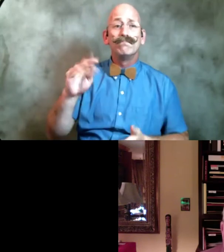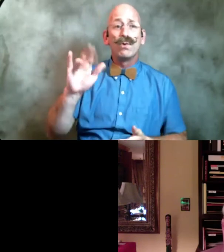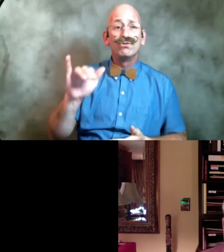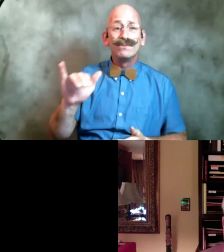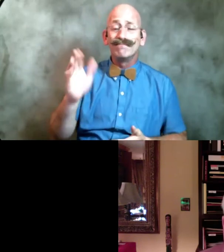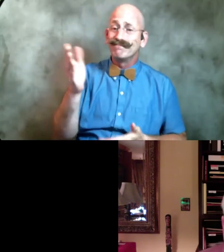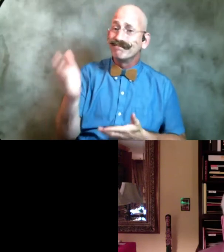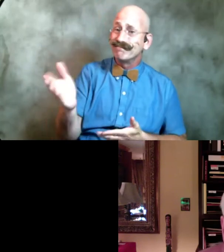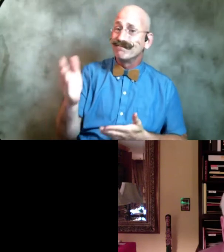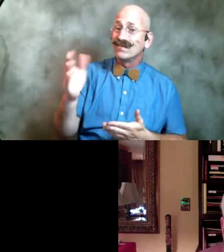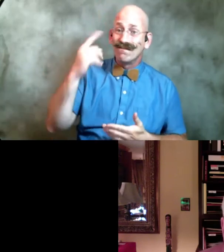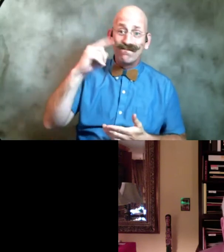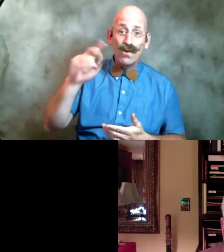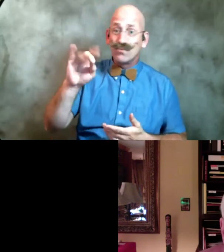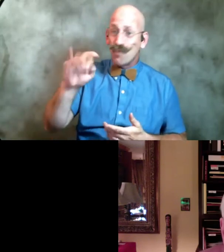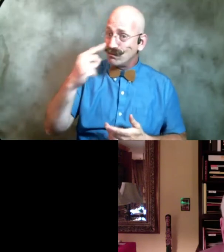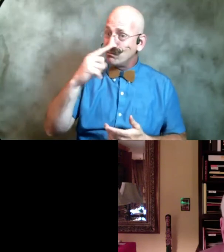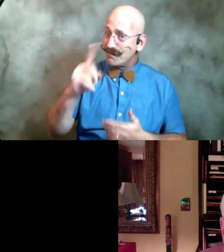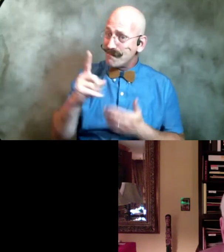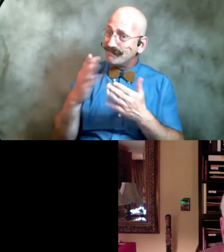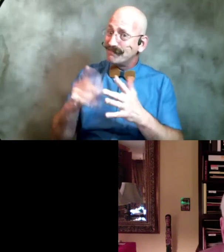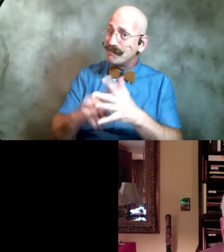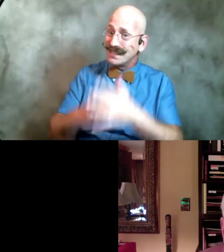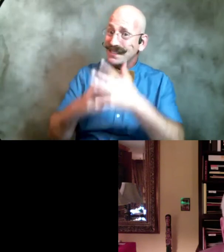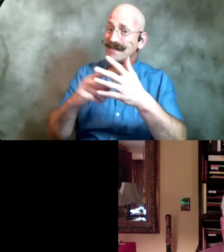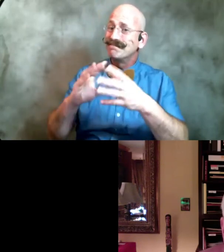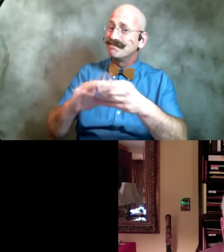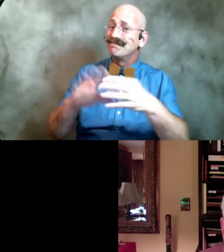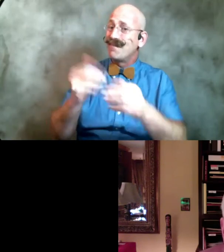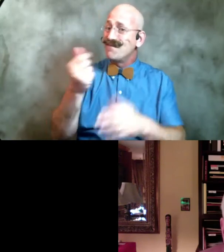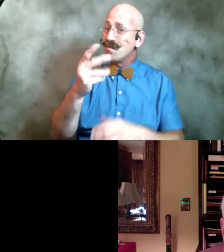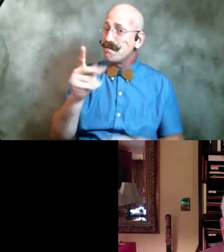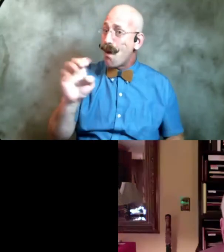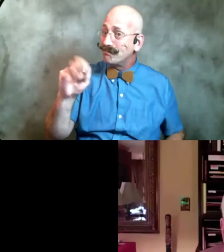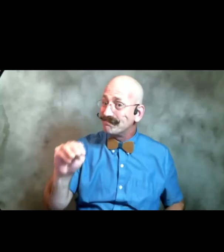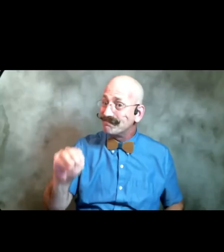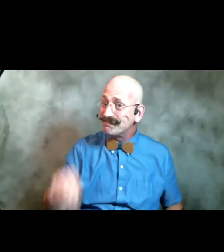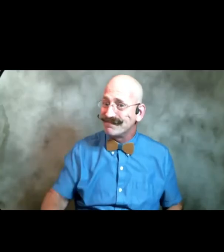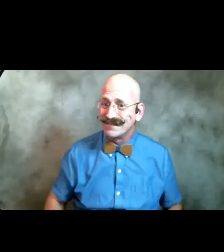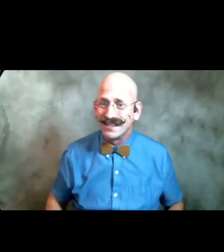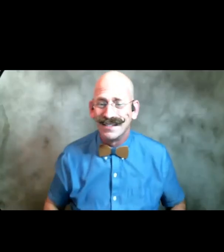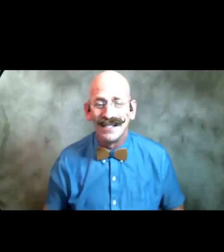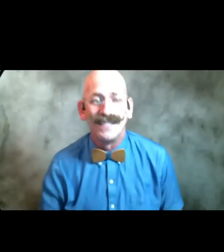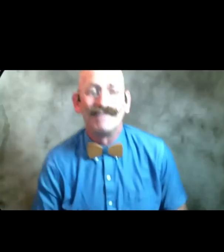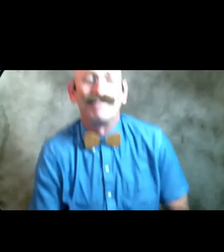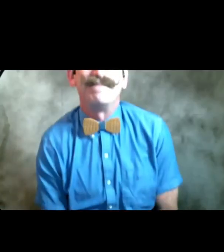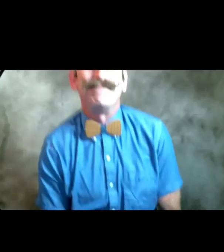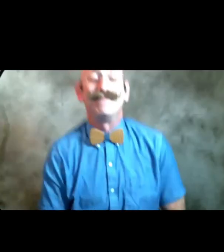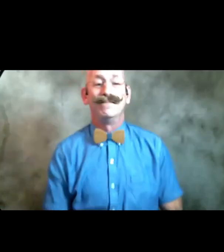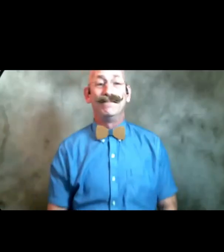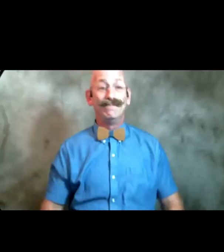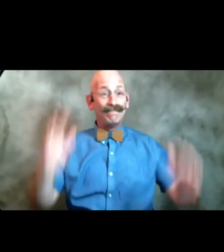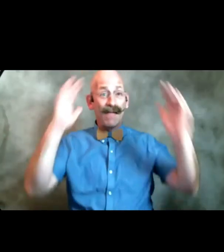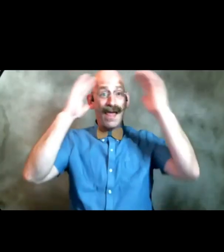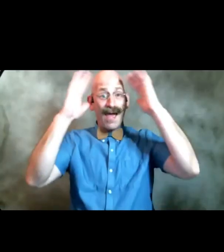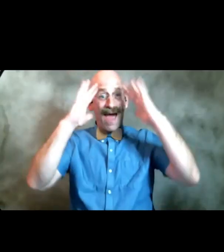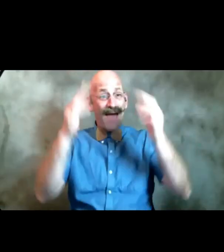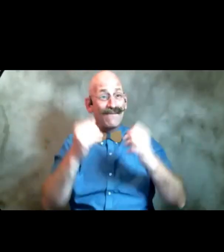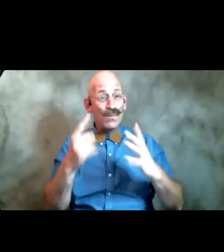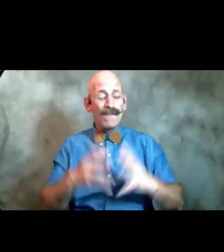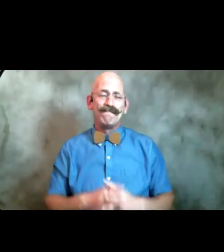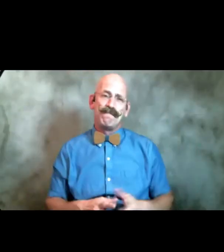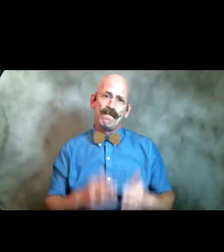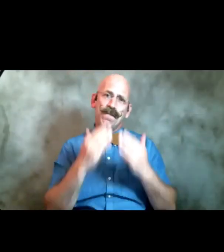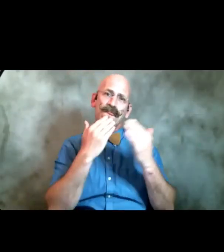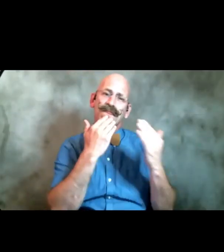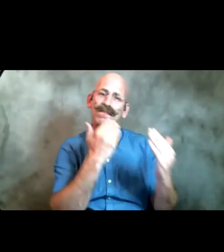Dorit and ask her let's begin and give us a couple of poems hi everybody um thank you all